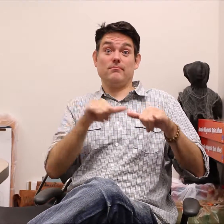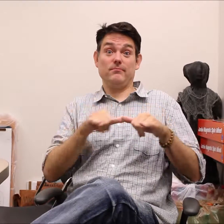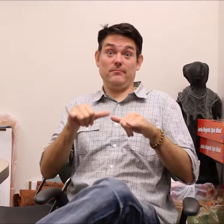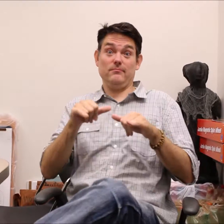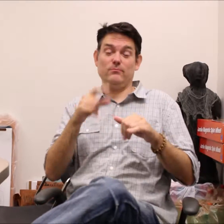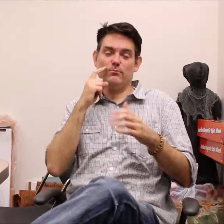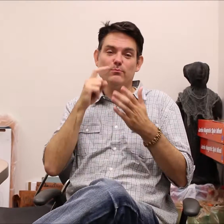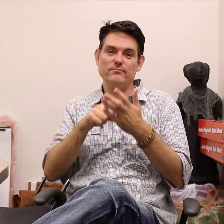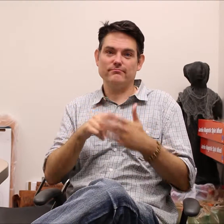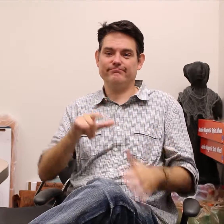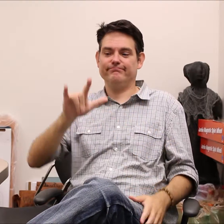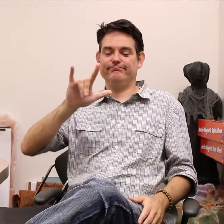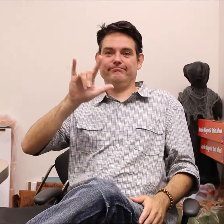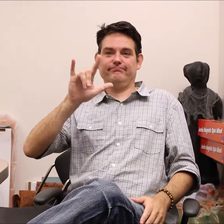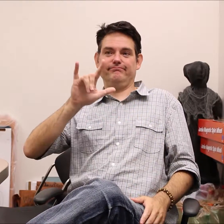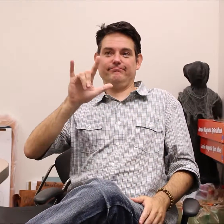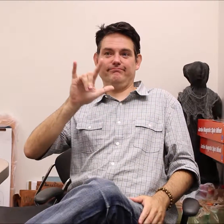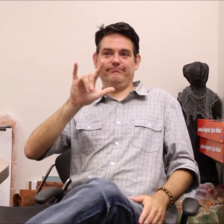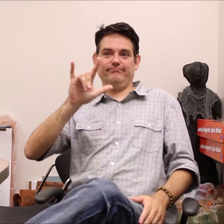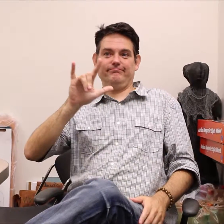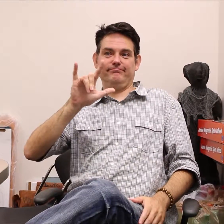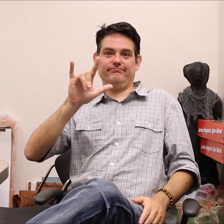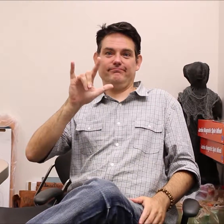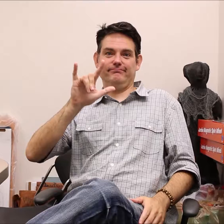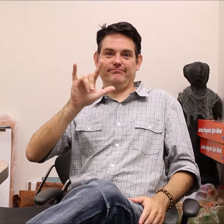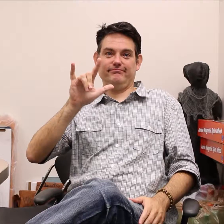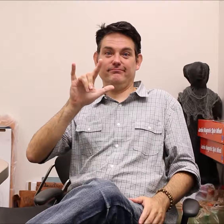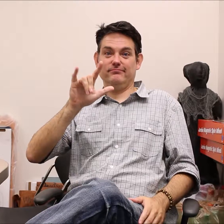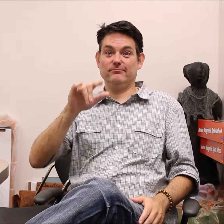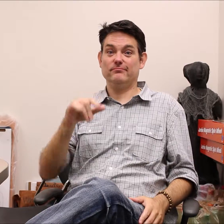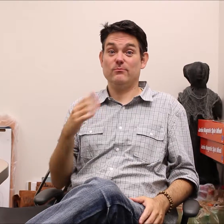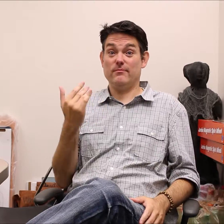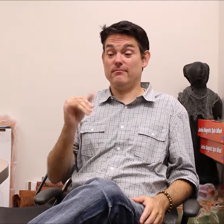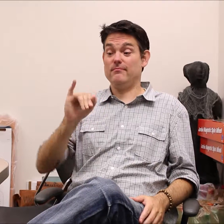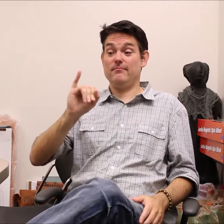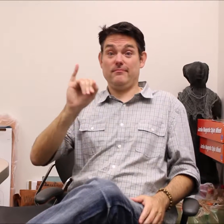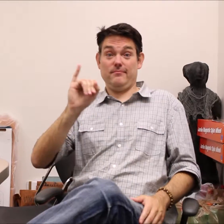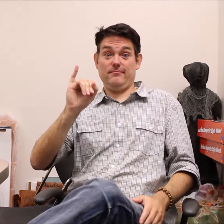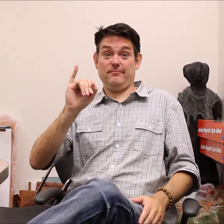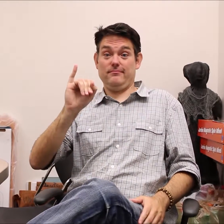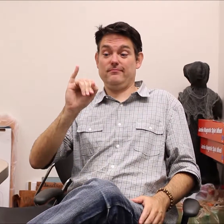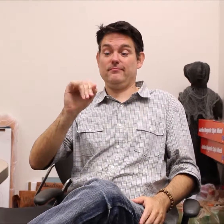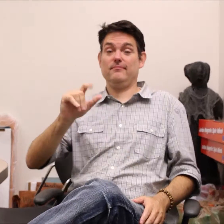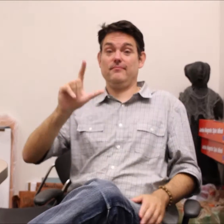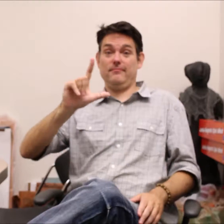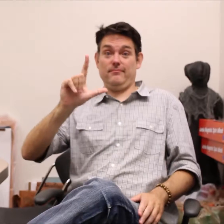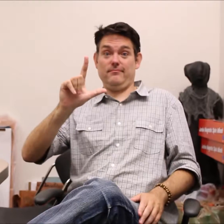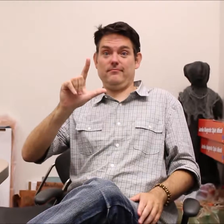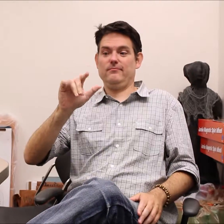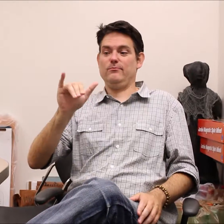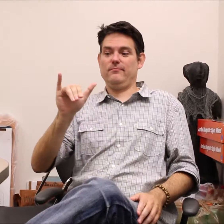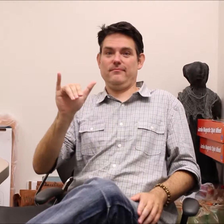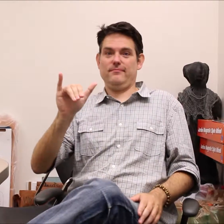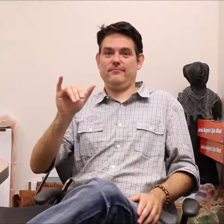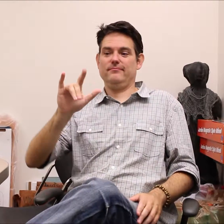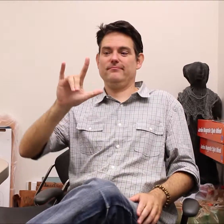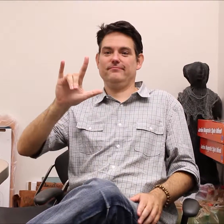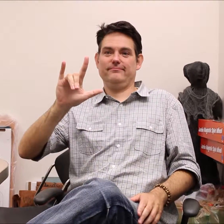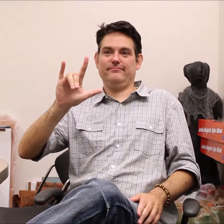Another very common sign that you might notice is I love you. Why? Because this is the I, the L and the Y